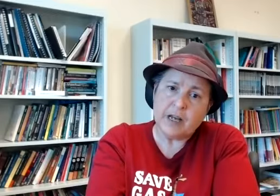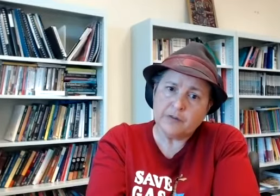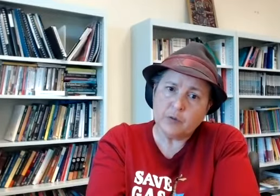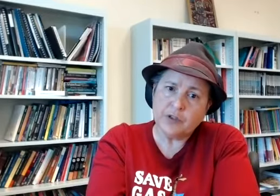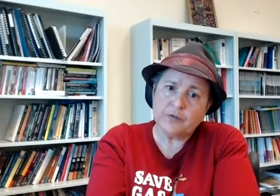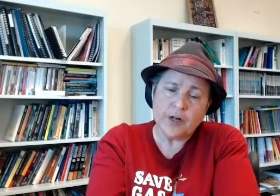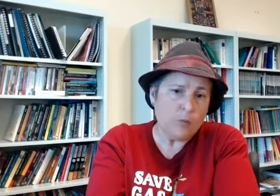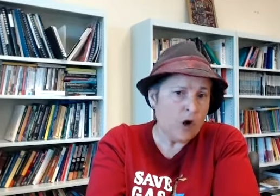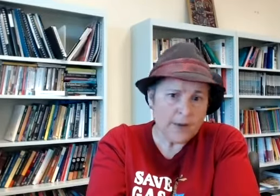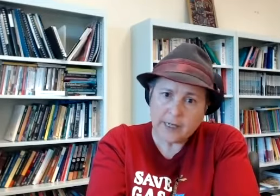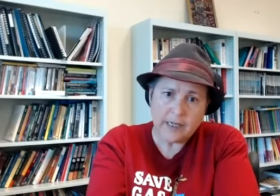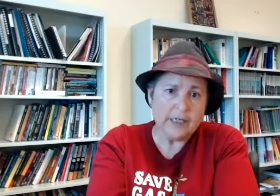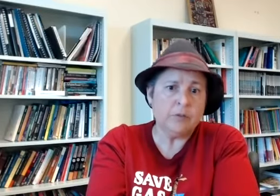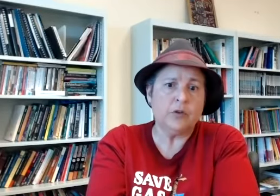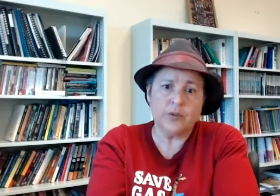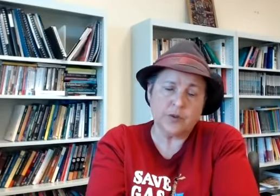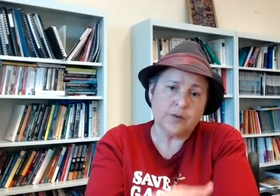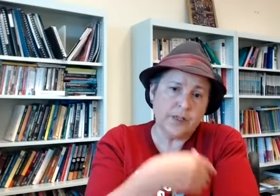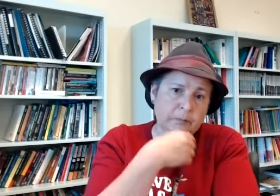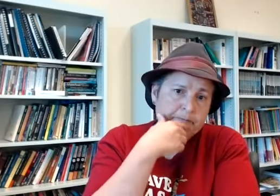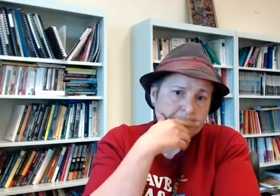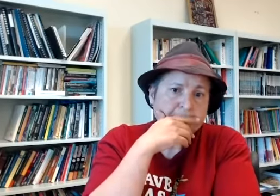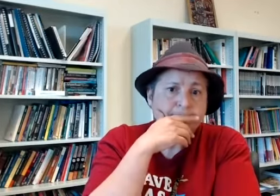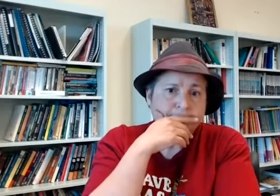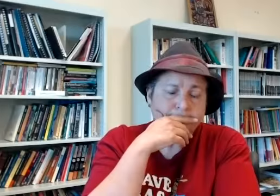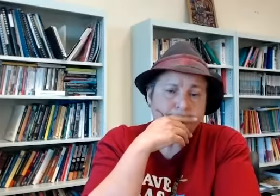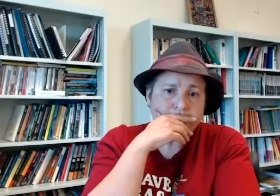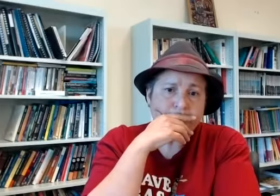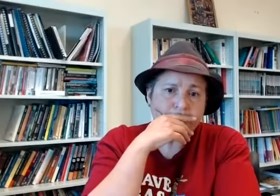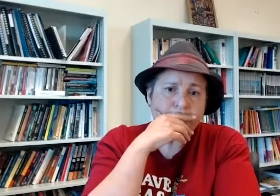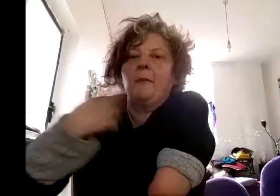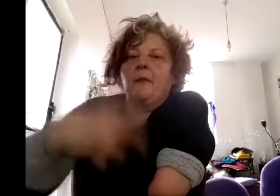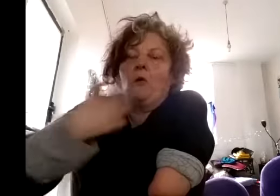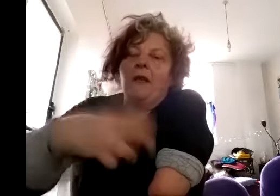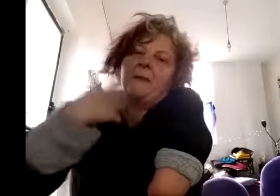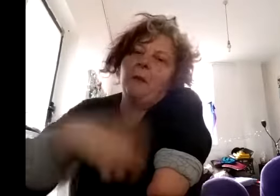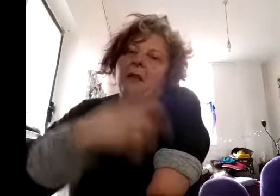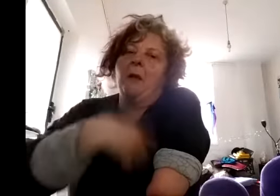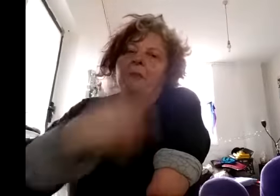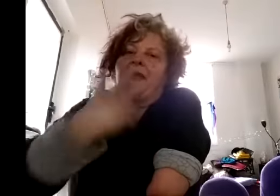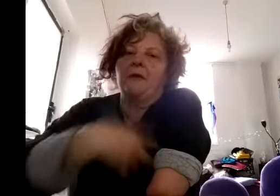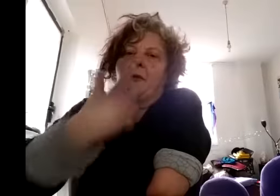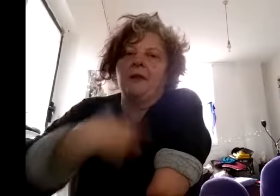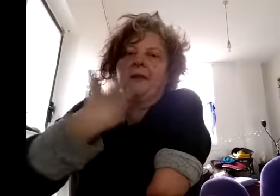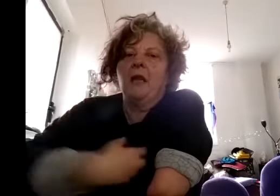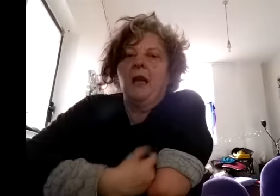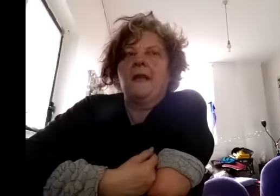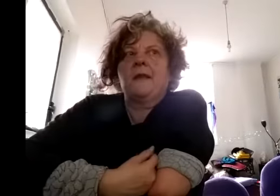afterwards to find out why they came and all this sort of thing yes quite quite often the audience members come up to us afterwards and there's